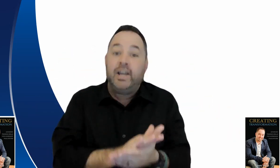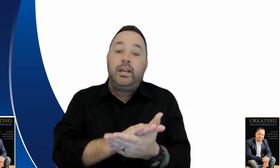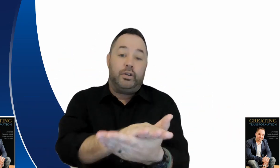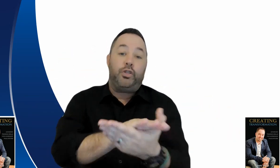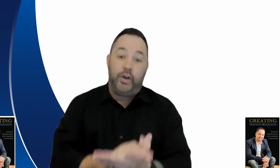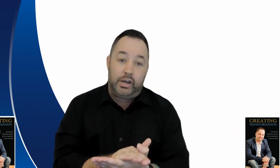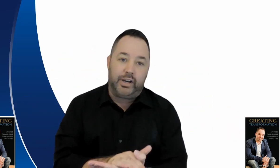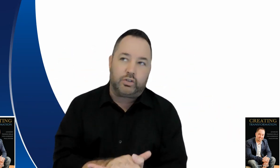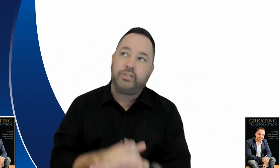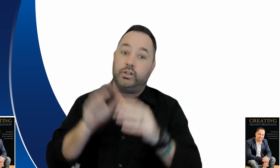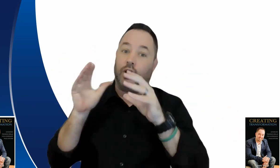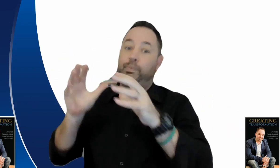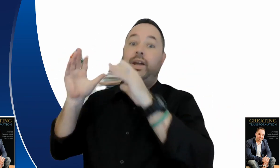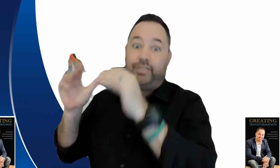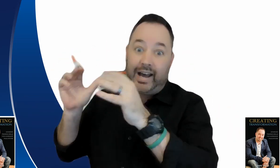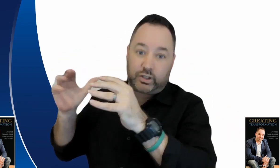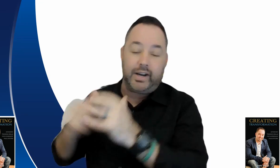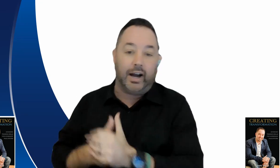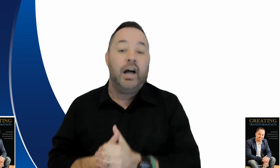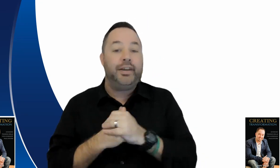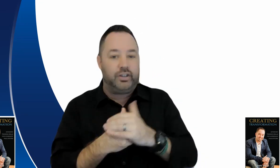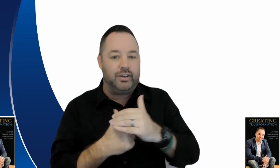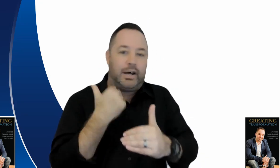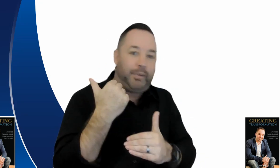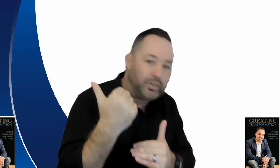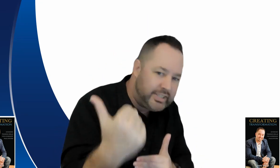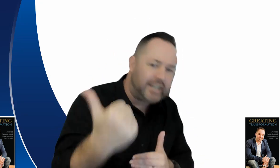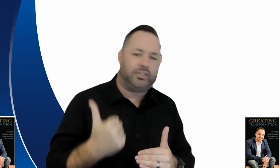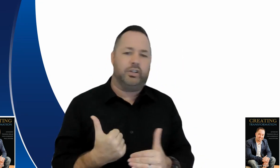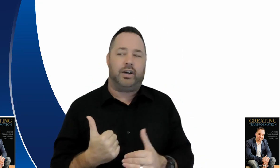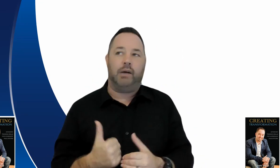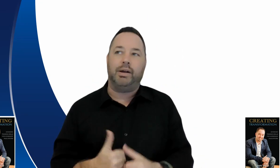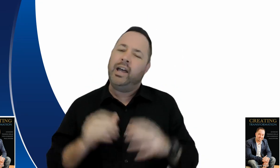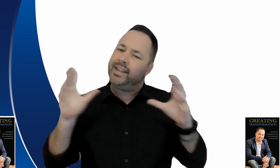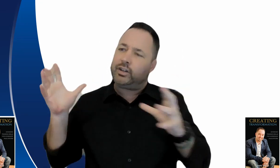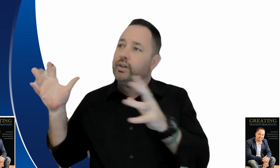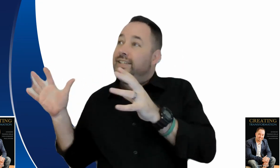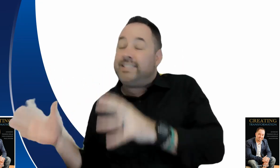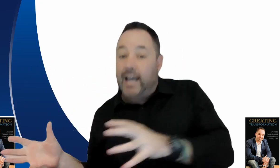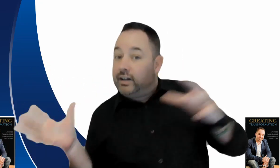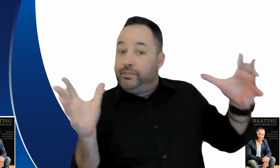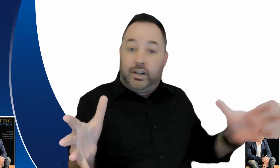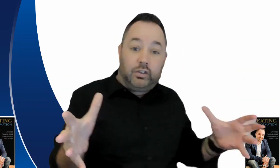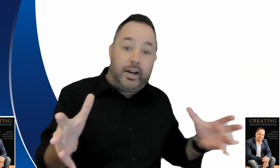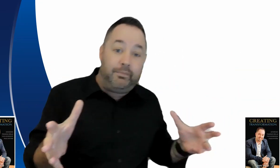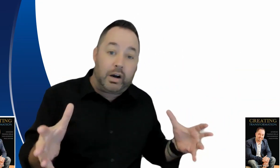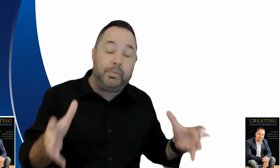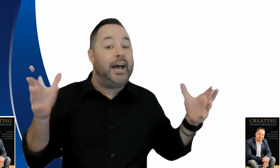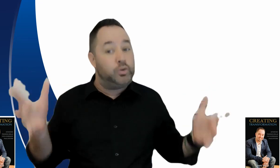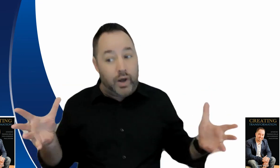if not 30 minutes right so don't be that trainer that turns up on just on time right that goes exactly for the online environment as